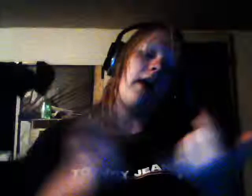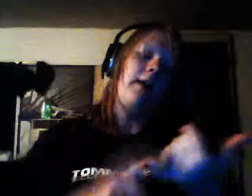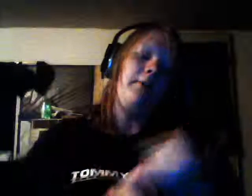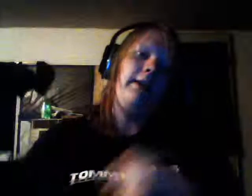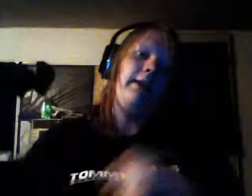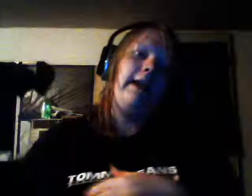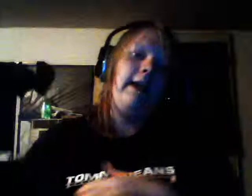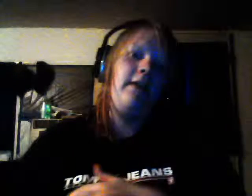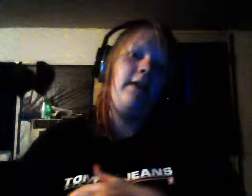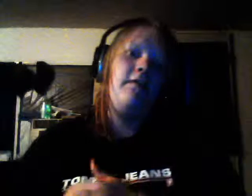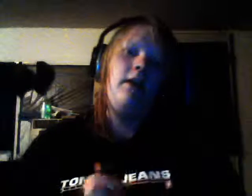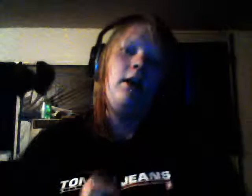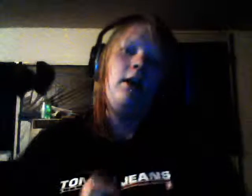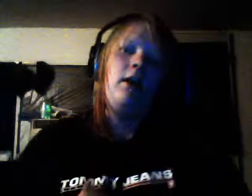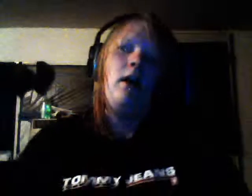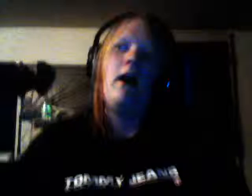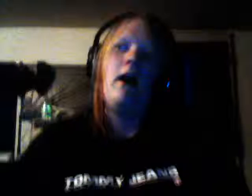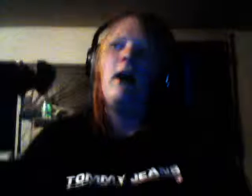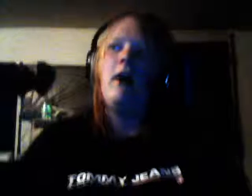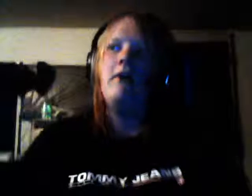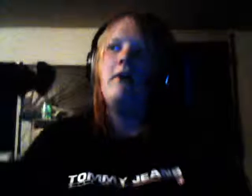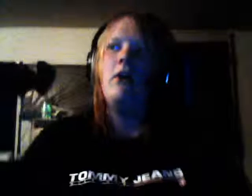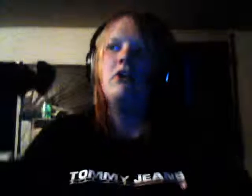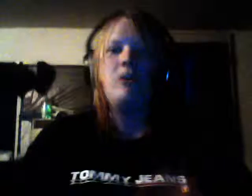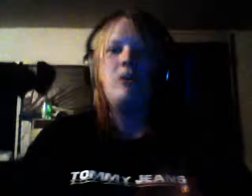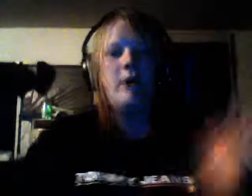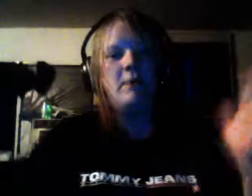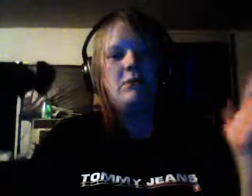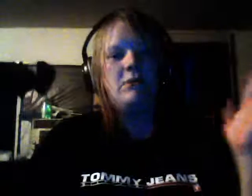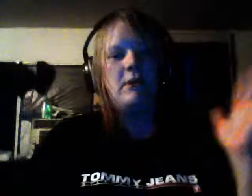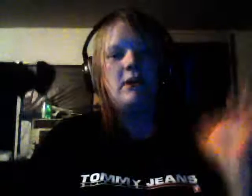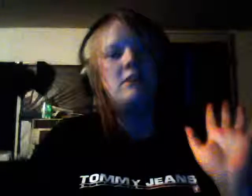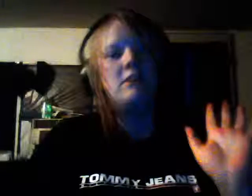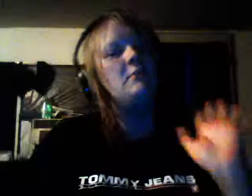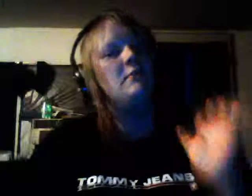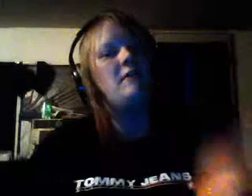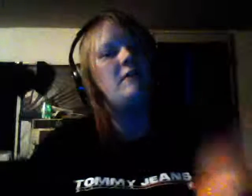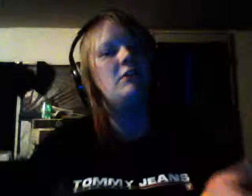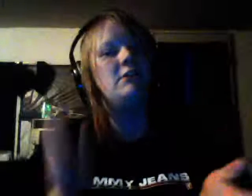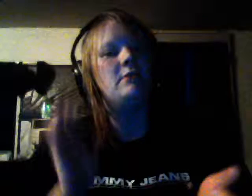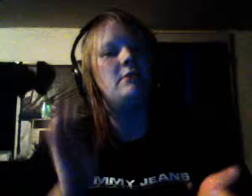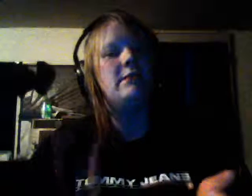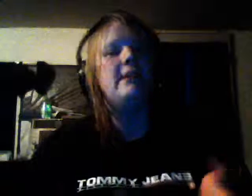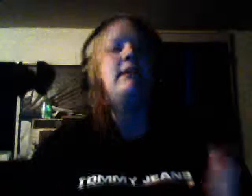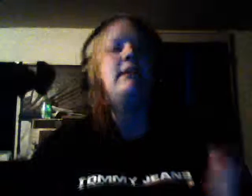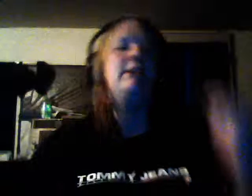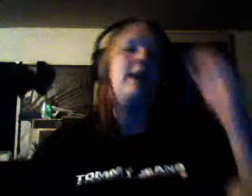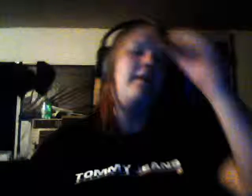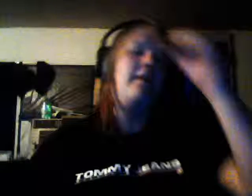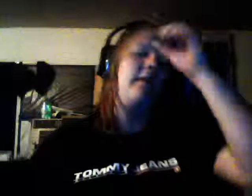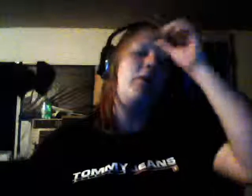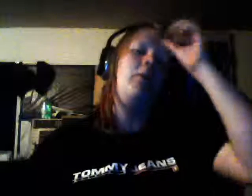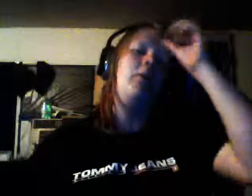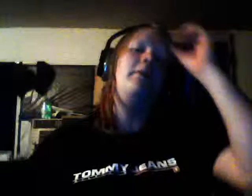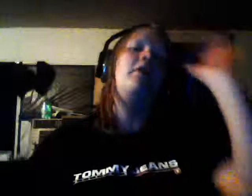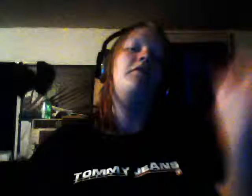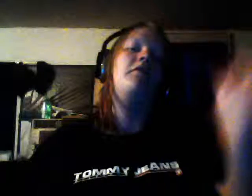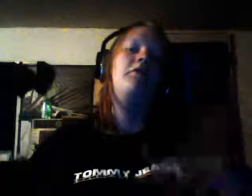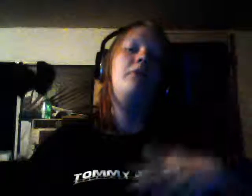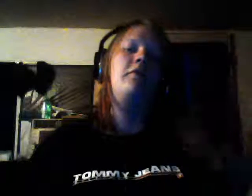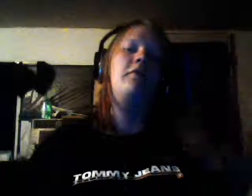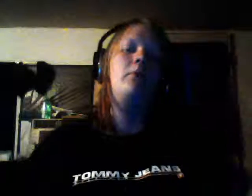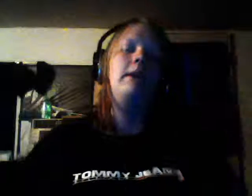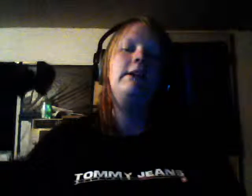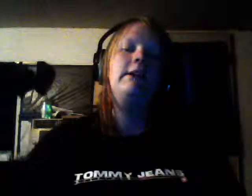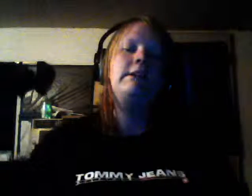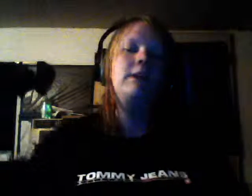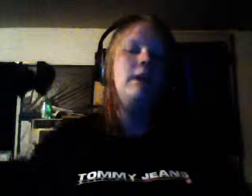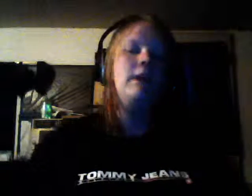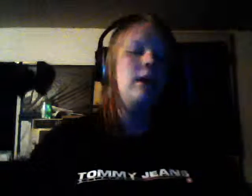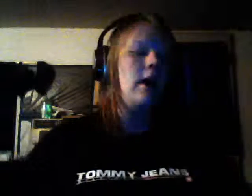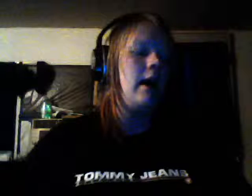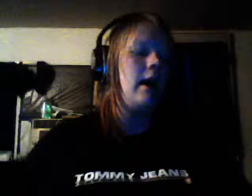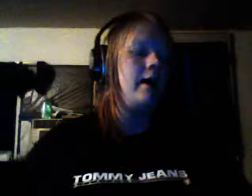believe uh they're all showing up between October 21st and 22nd and then they'll all be here for three full weeks um